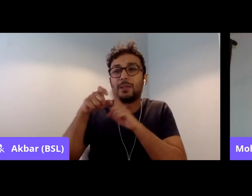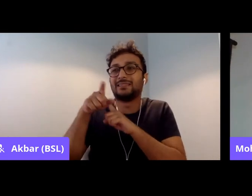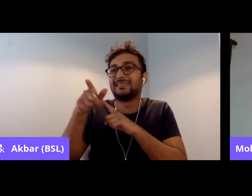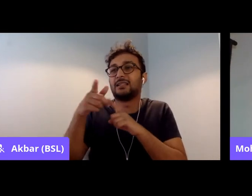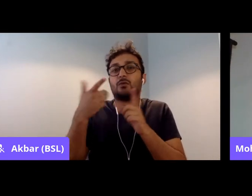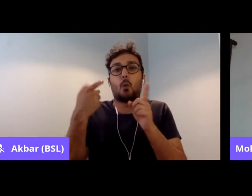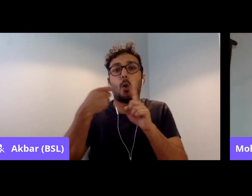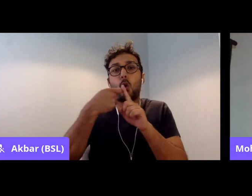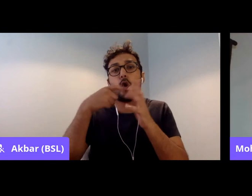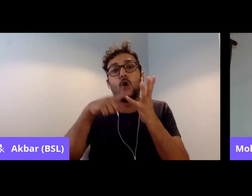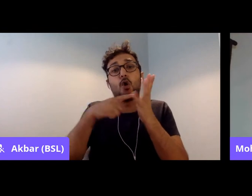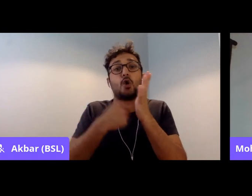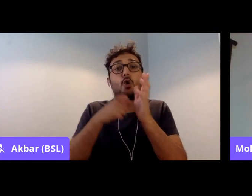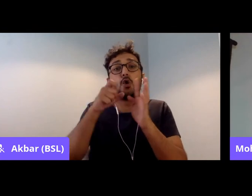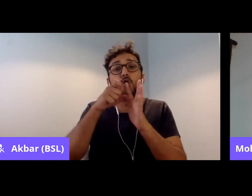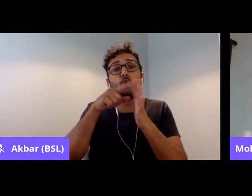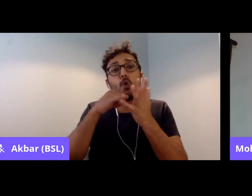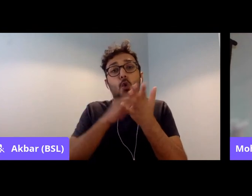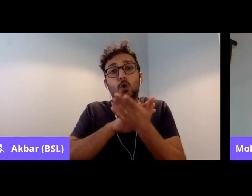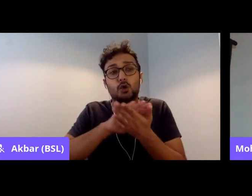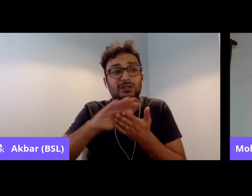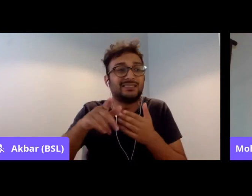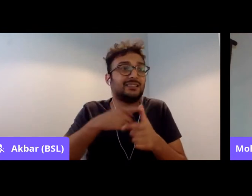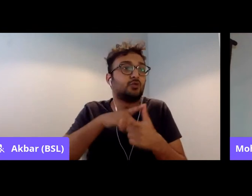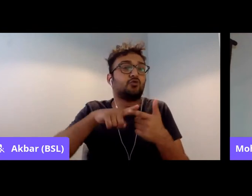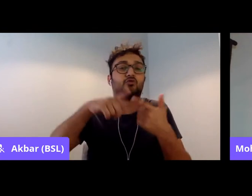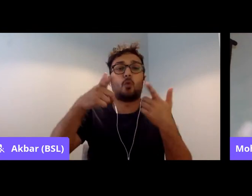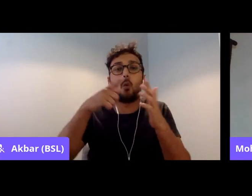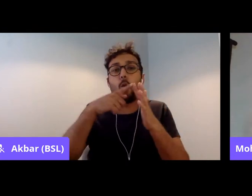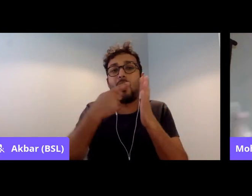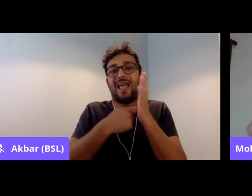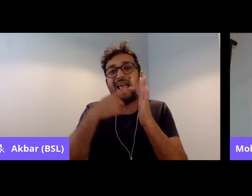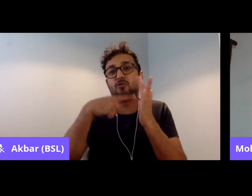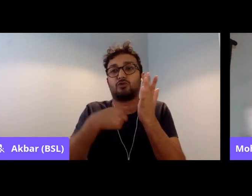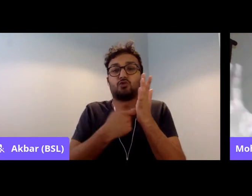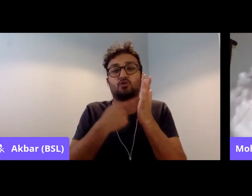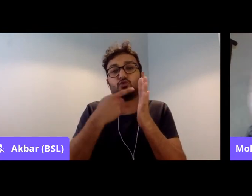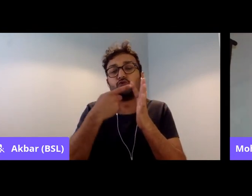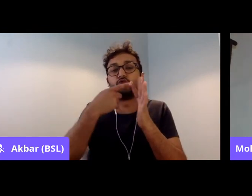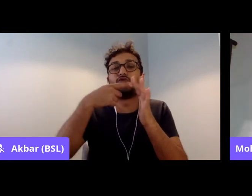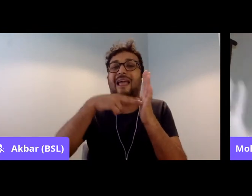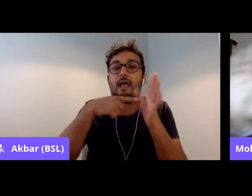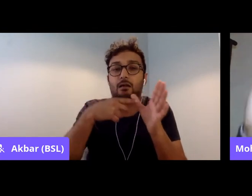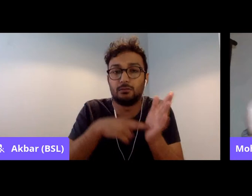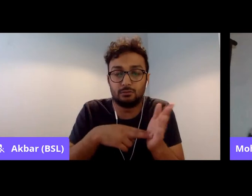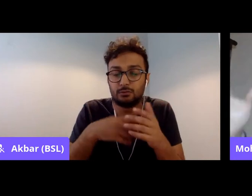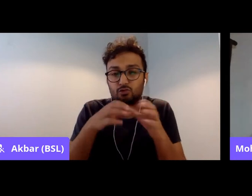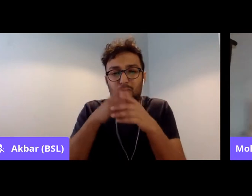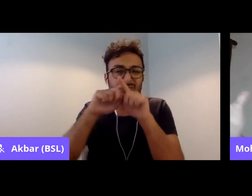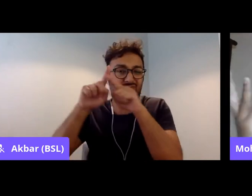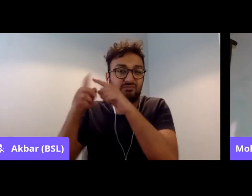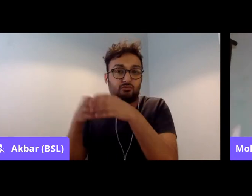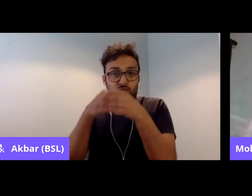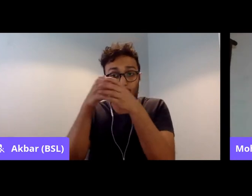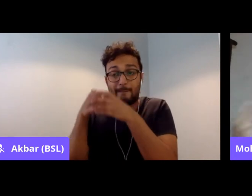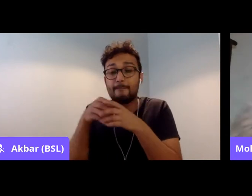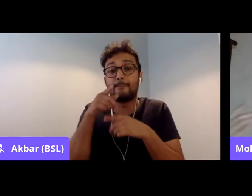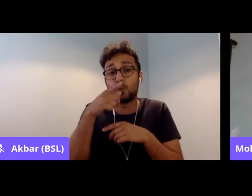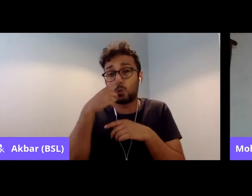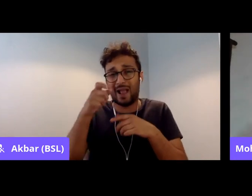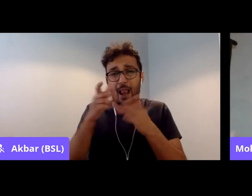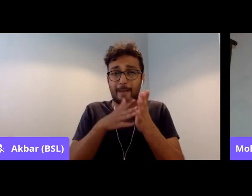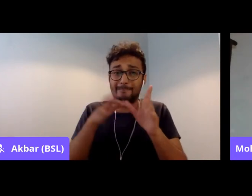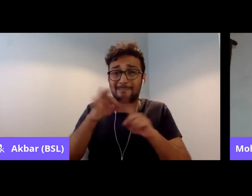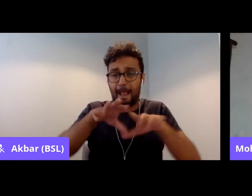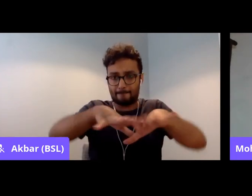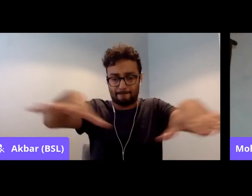Ethiopian movement groups, Eritrean movement groups, etc. And find out, you know, do a map of where the politics lies and